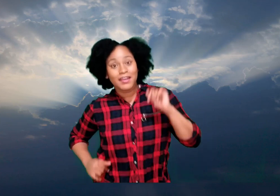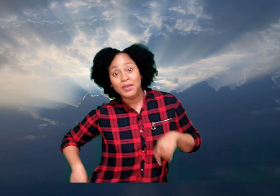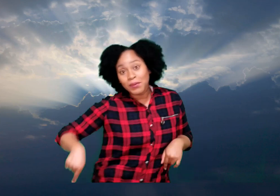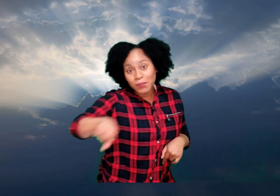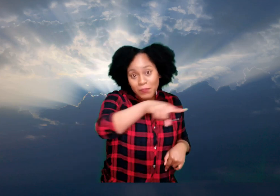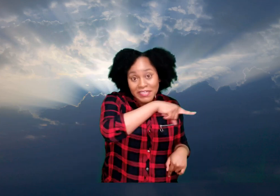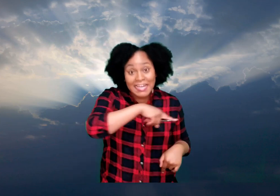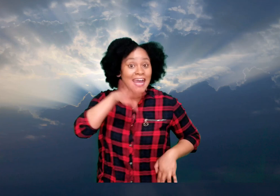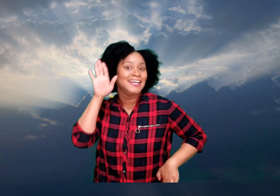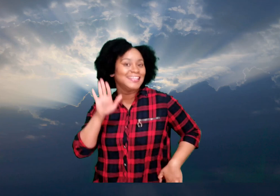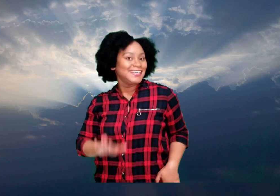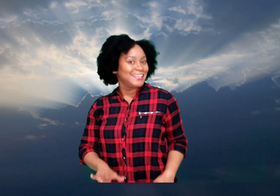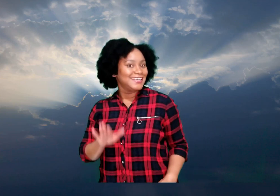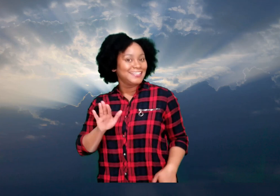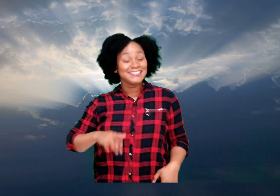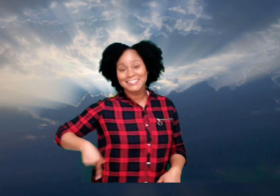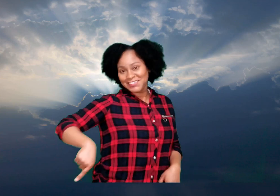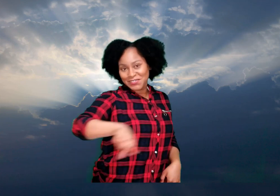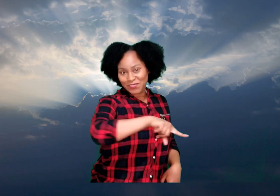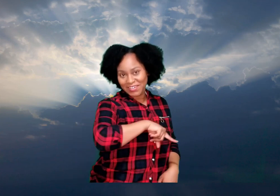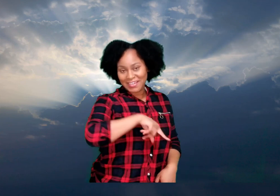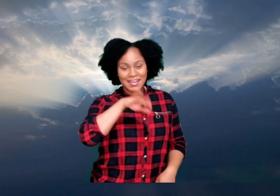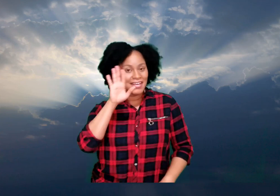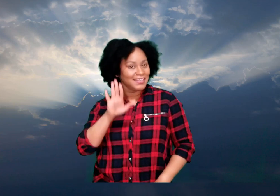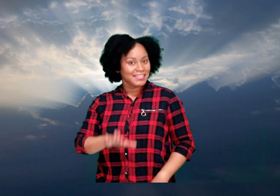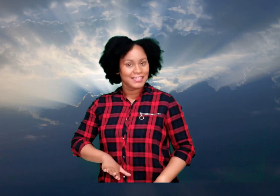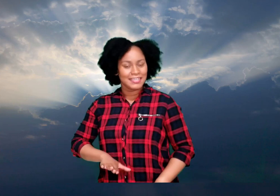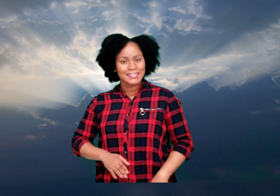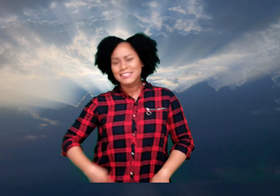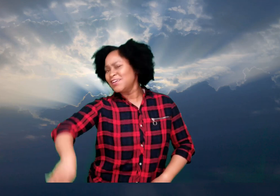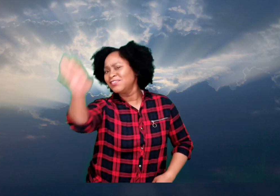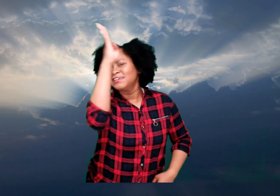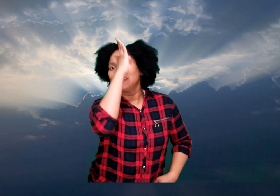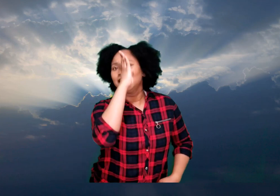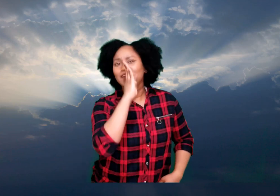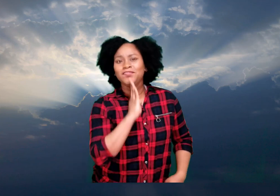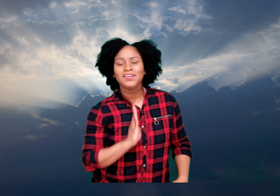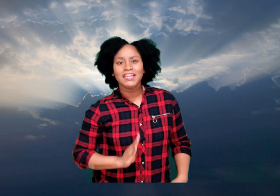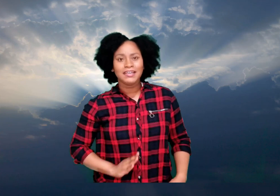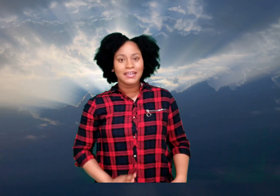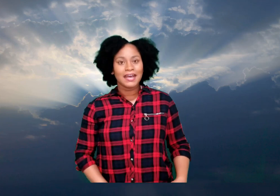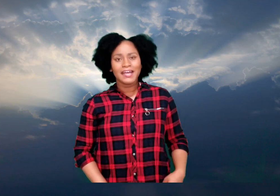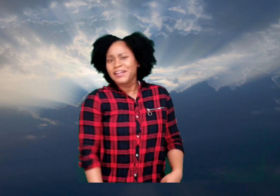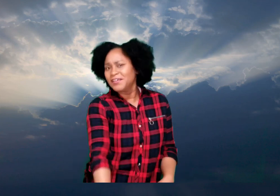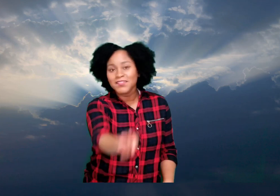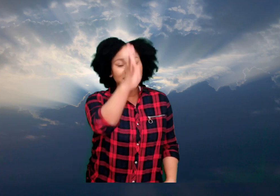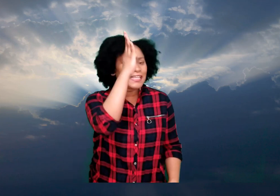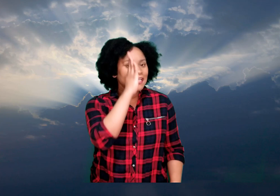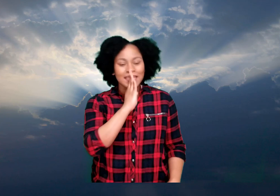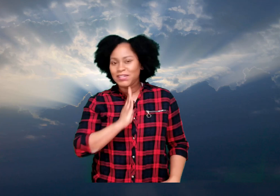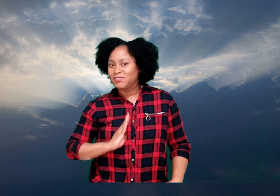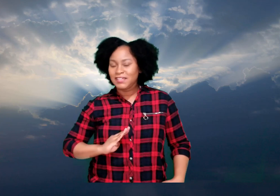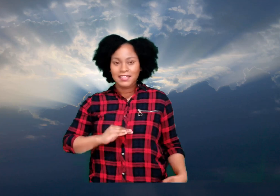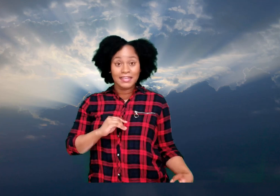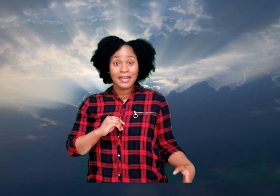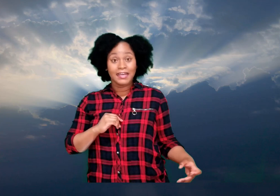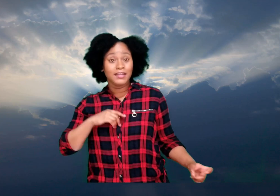We are the kids, we are the kids of the living God, of the living God.